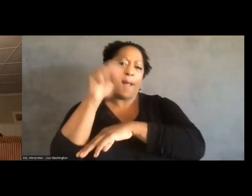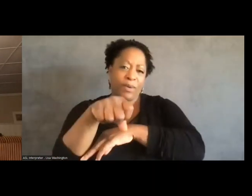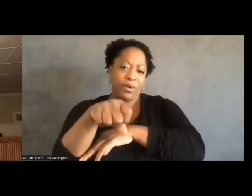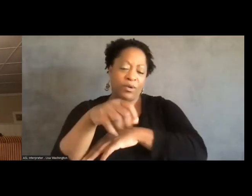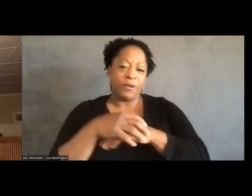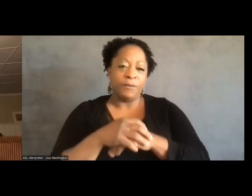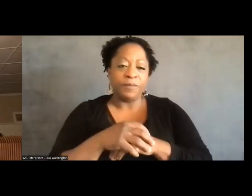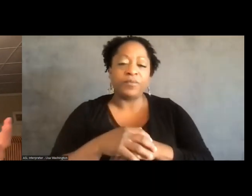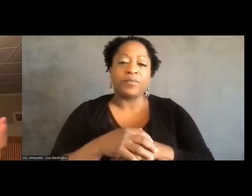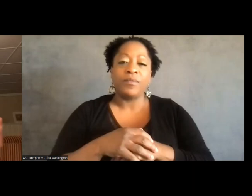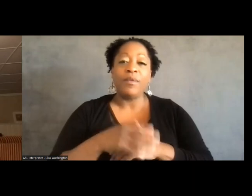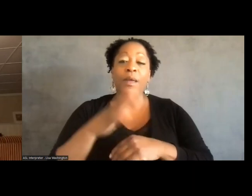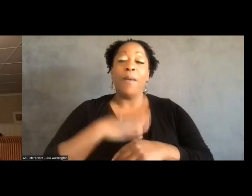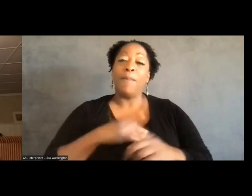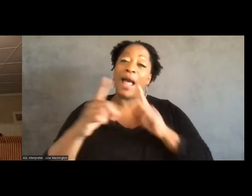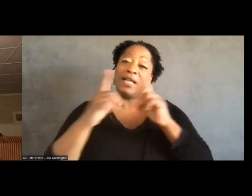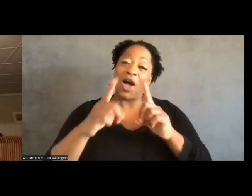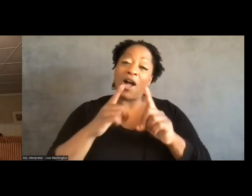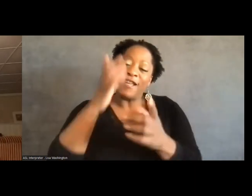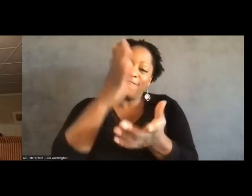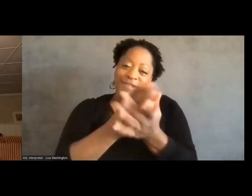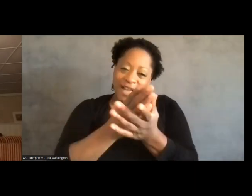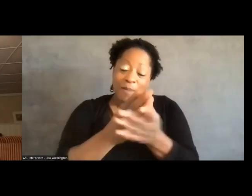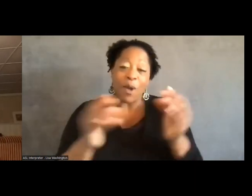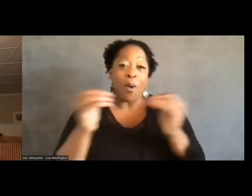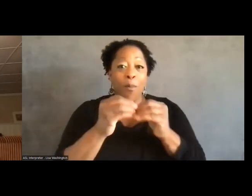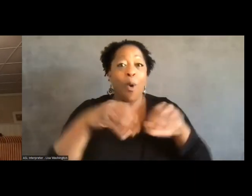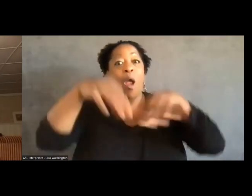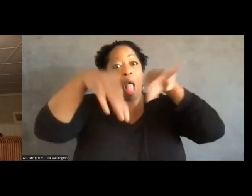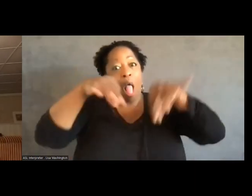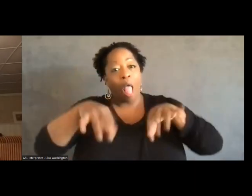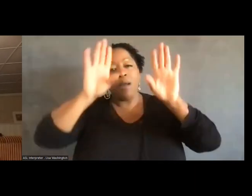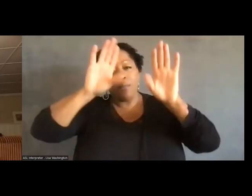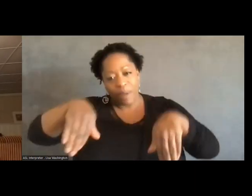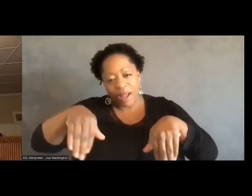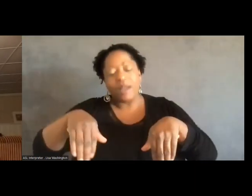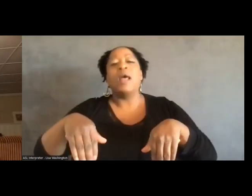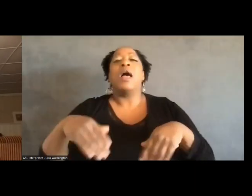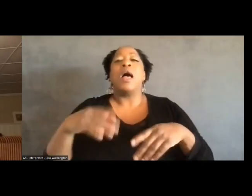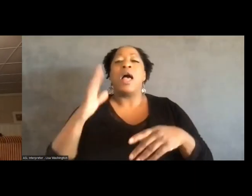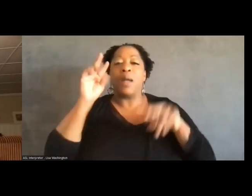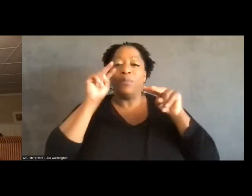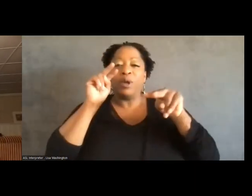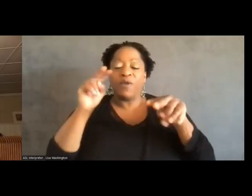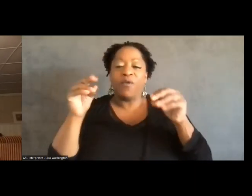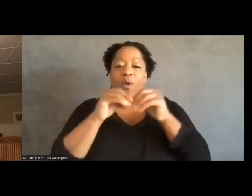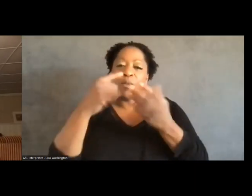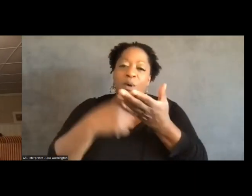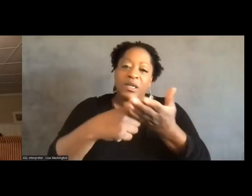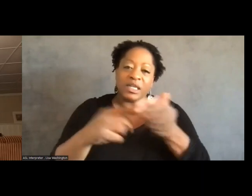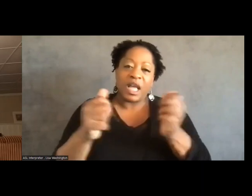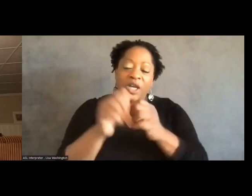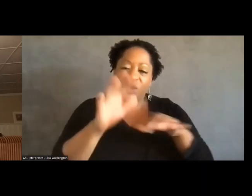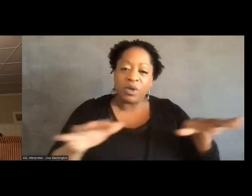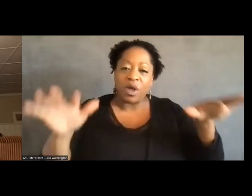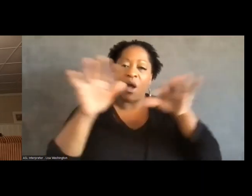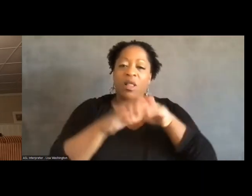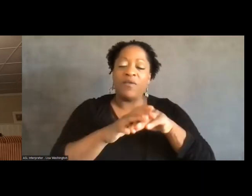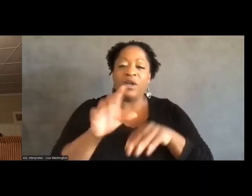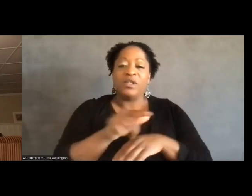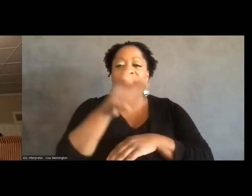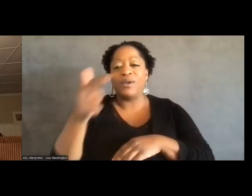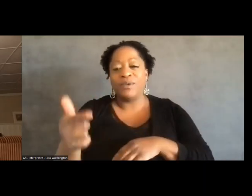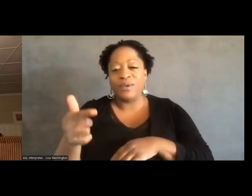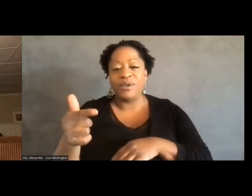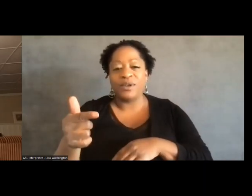I'm going to end there. Lots more to say, of course, but I'm looking forward to having more of a discussion with everybody. And so I'm going to kick it over to Charlene.